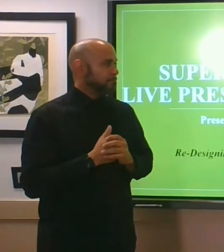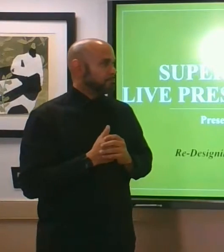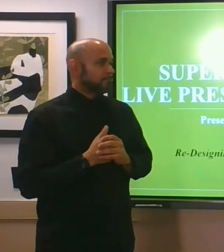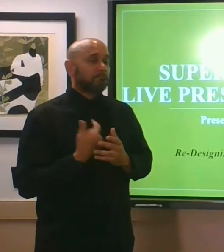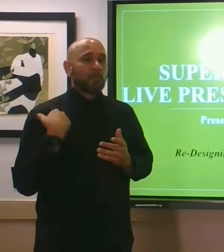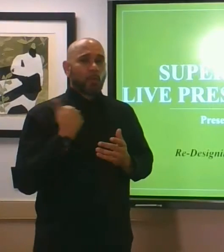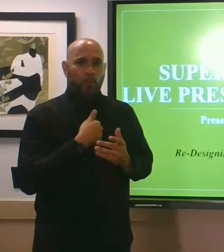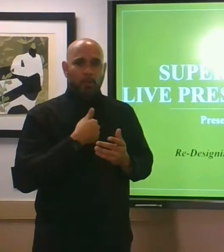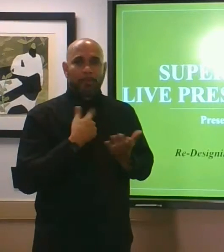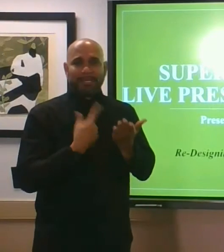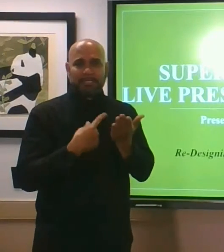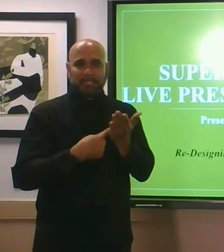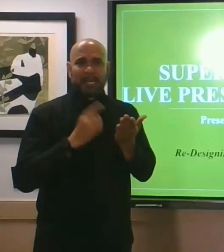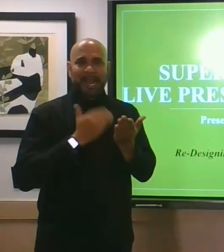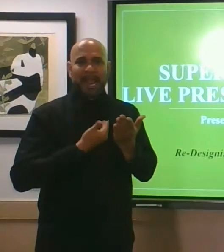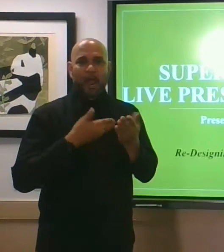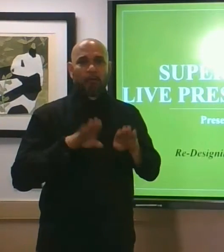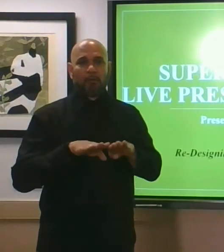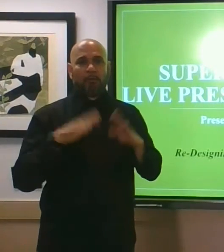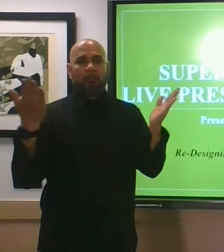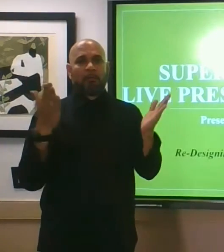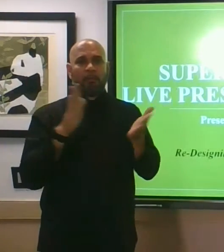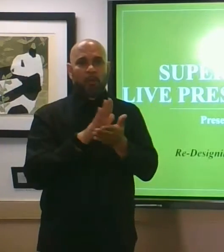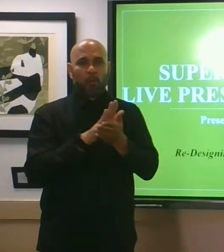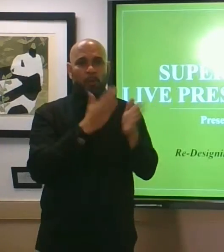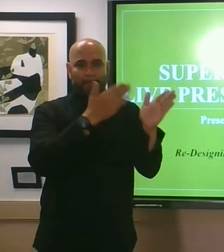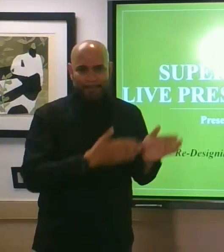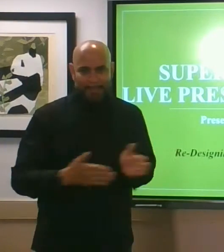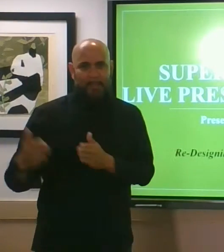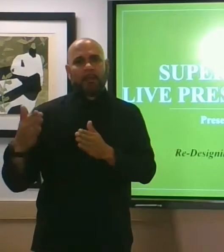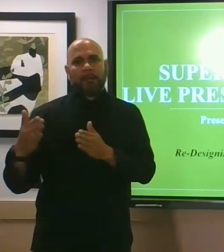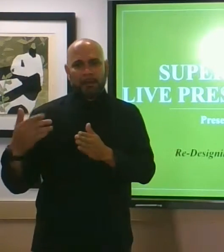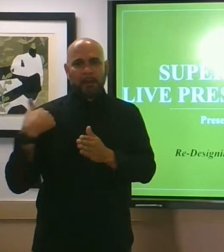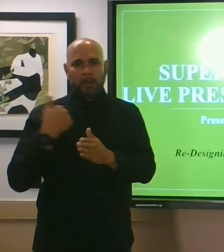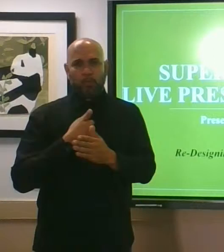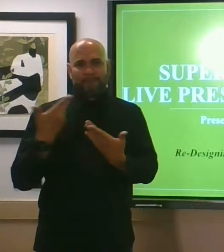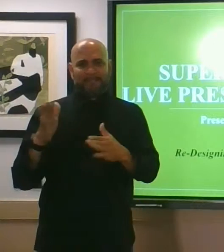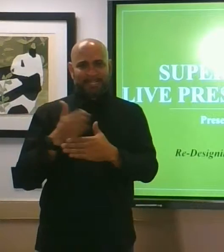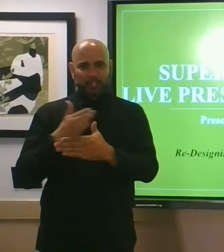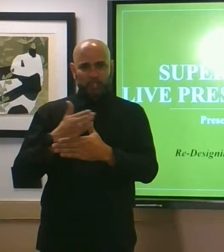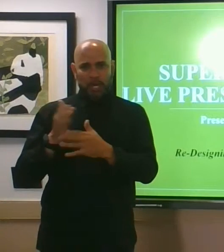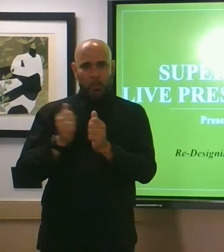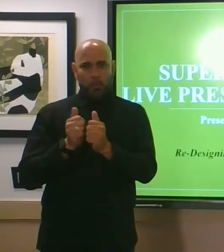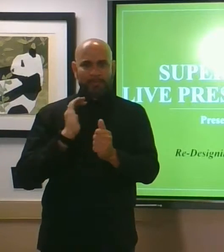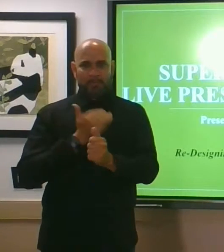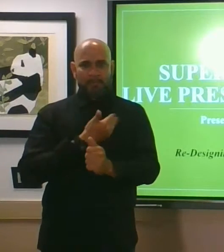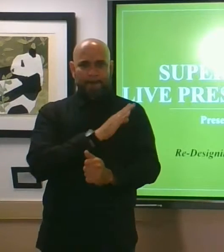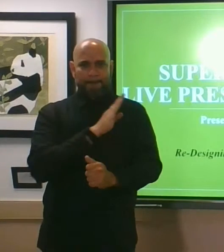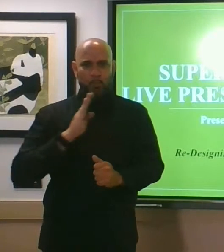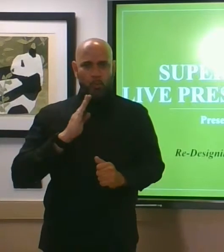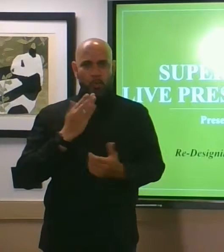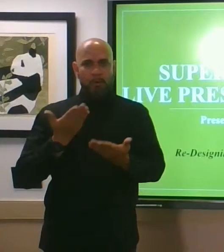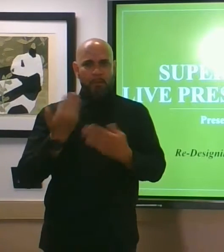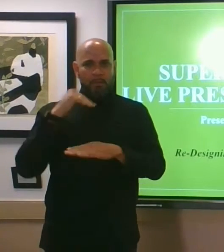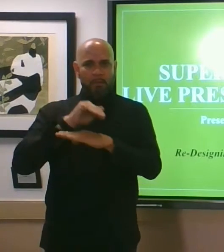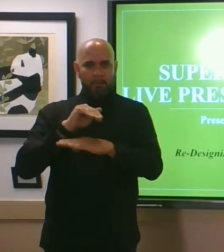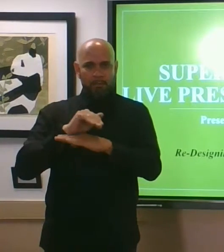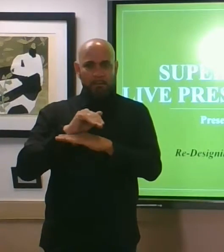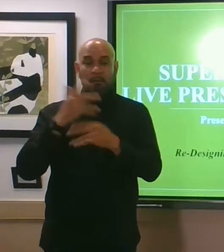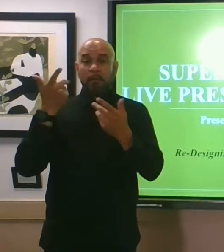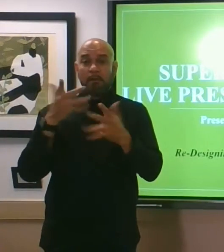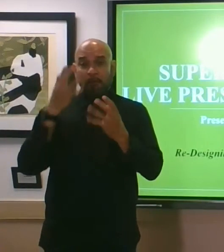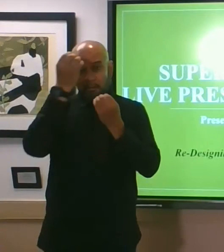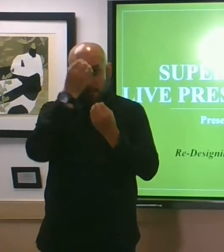of fact we'll be discussing our reopening of schools plan as we shared with the board last night as you all know